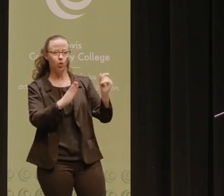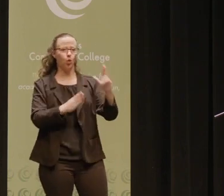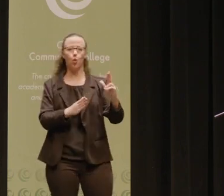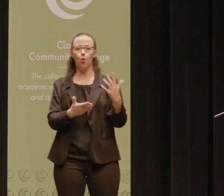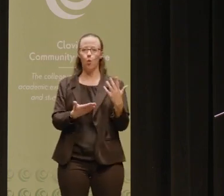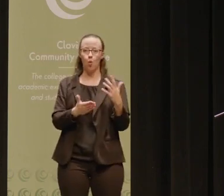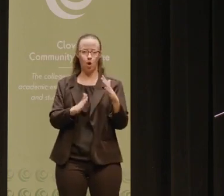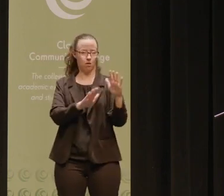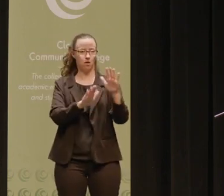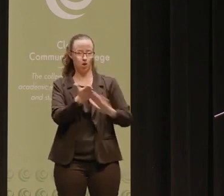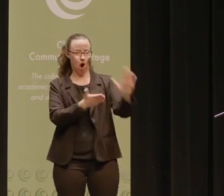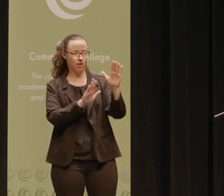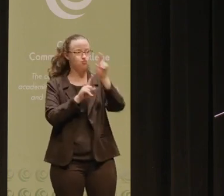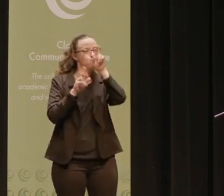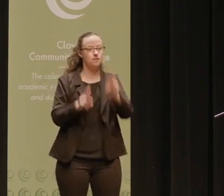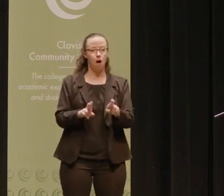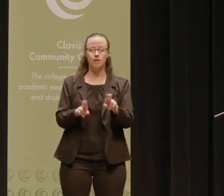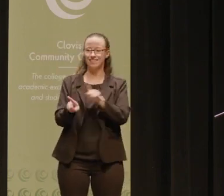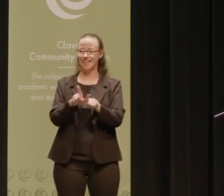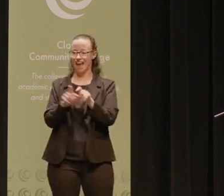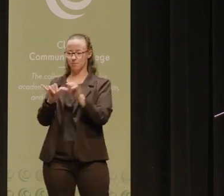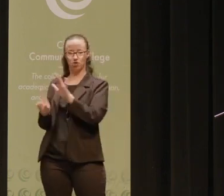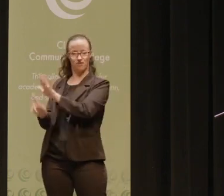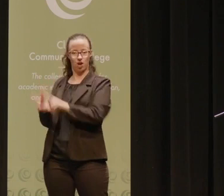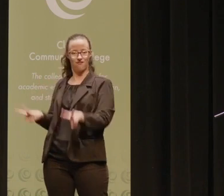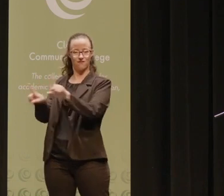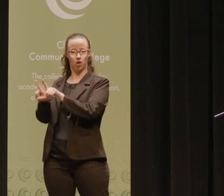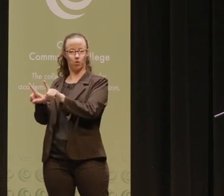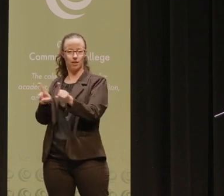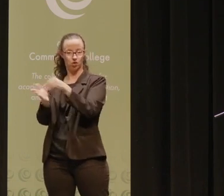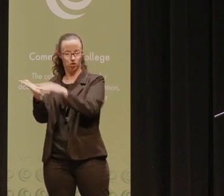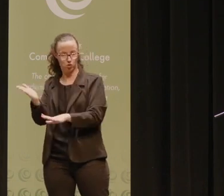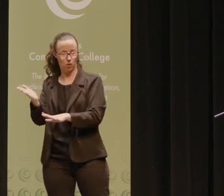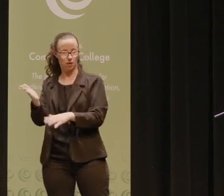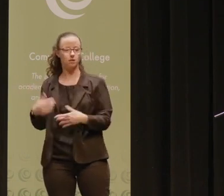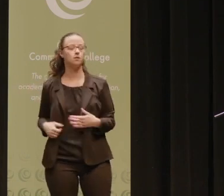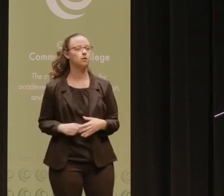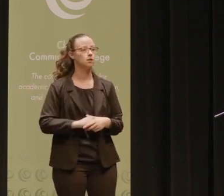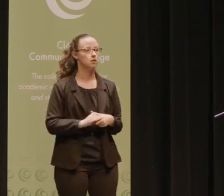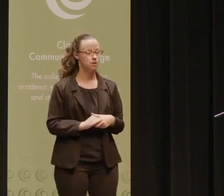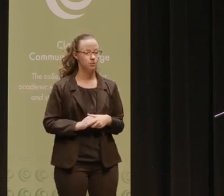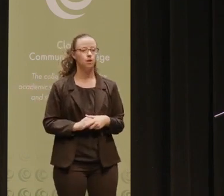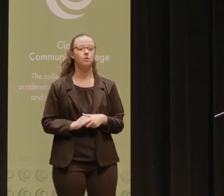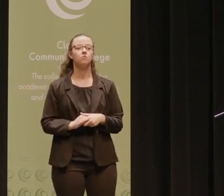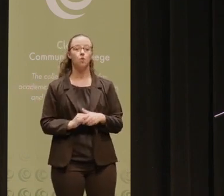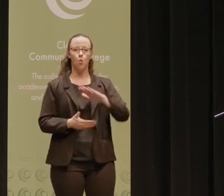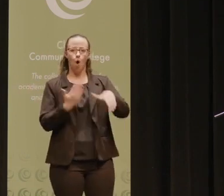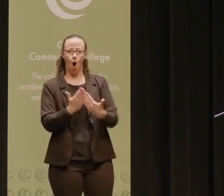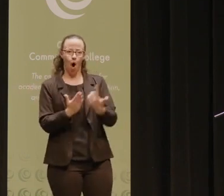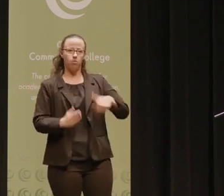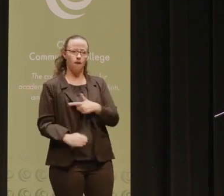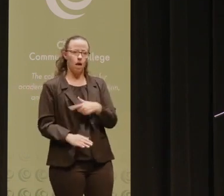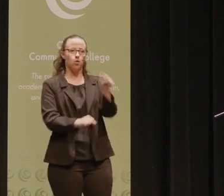institution's responsiveness as a measure of their own value and self-work within that institution. And I know all of us are